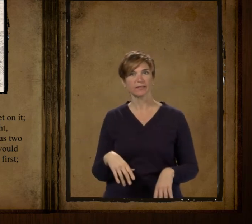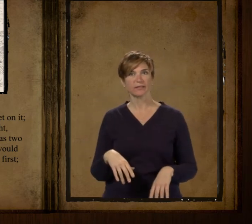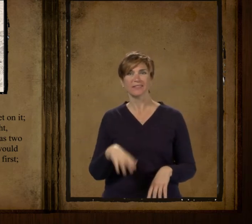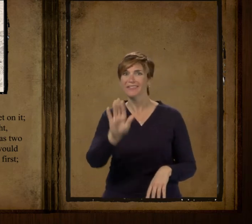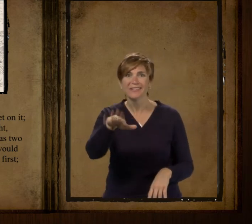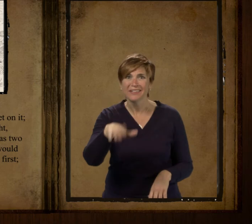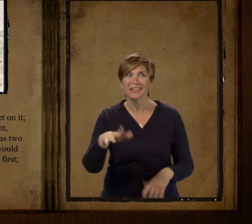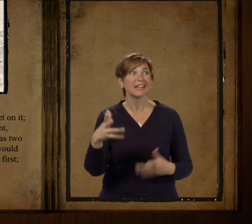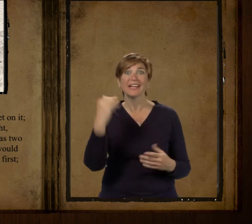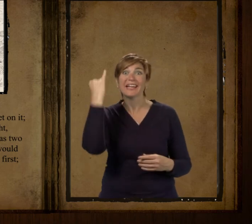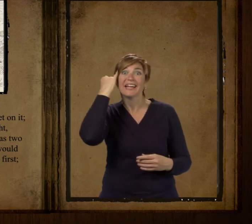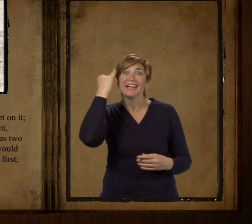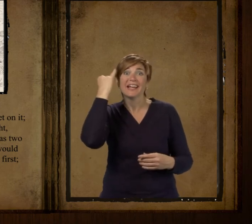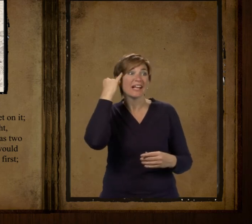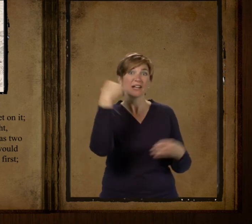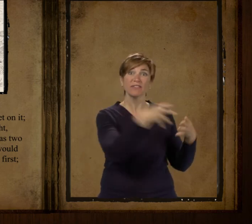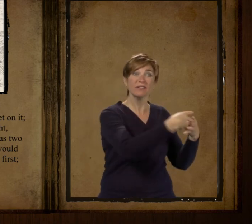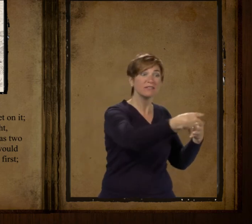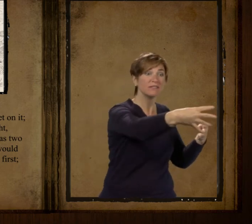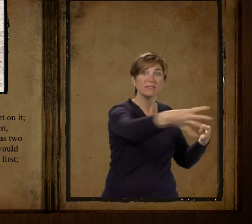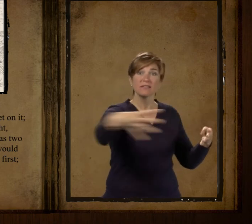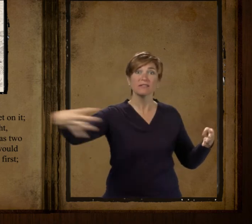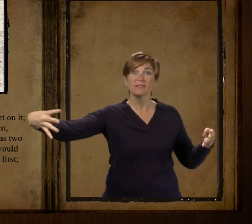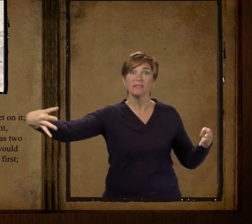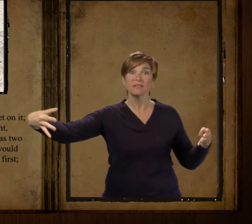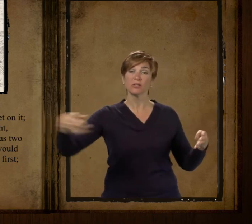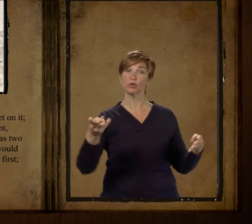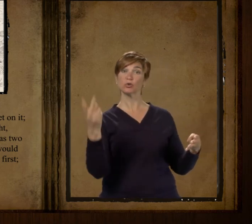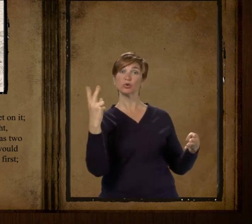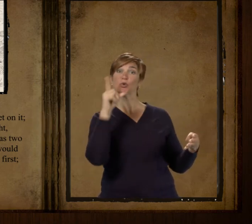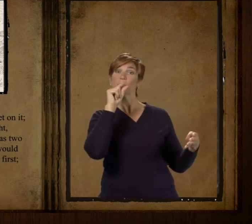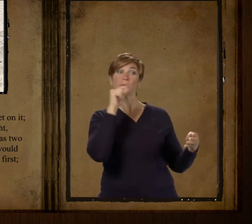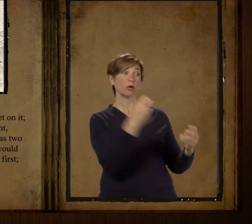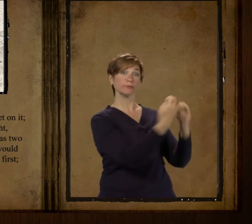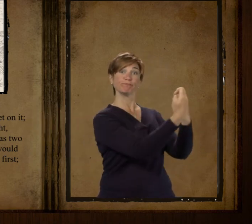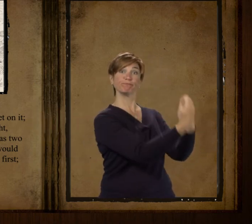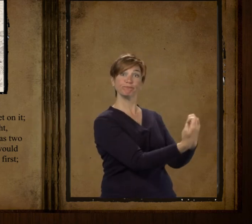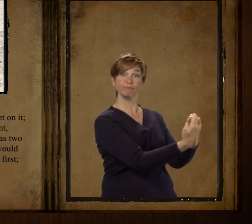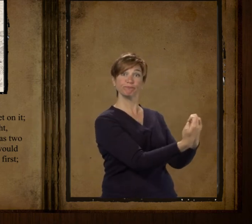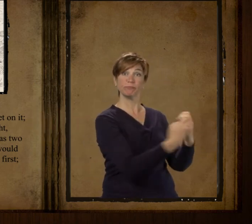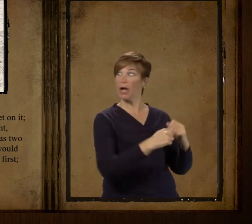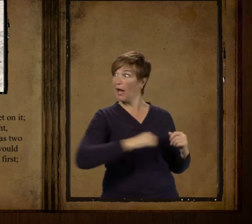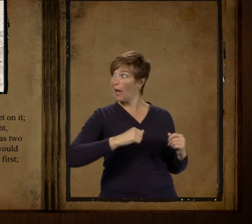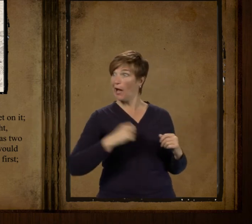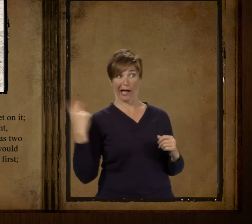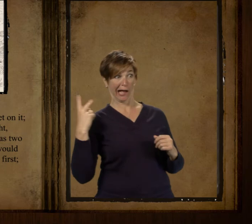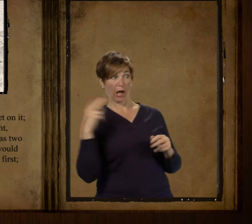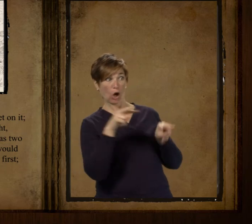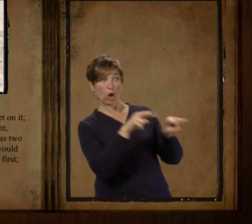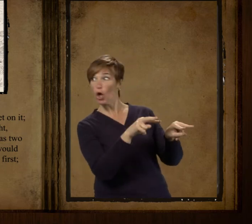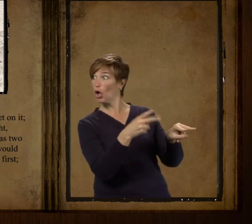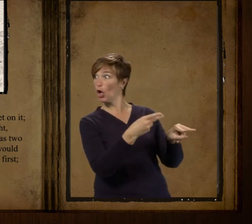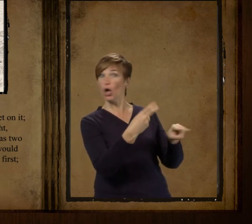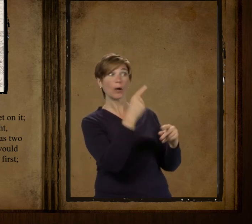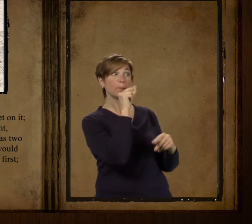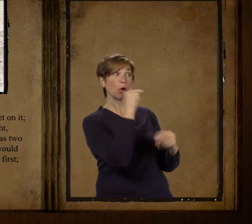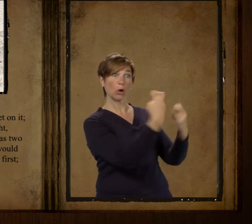why if there were two birds settin on a fence he would bet you which one would fly first